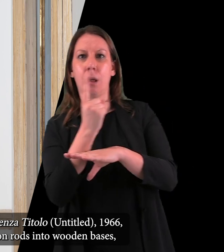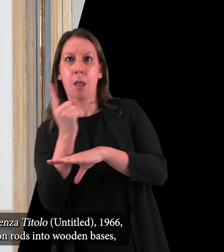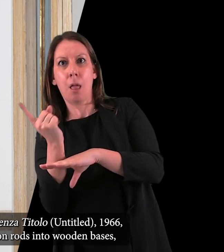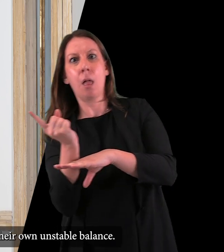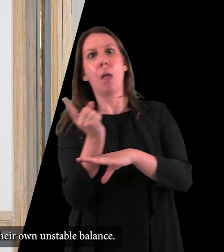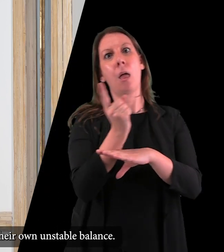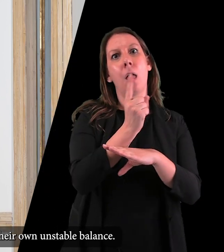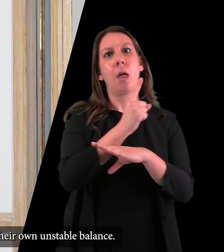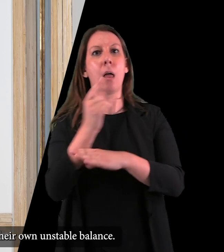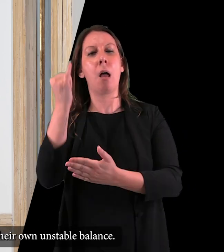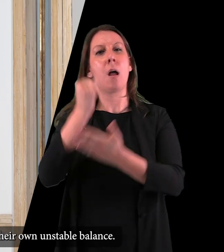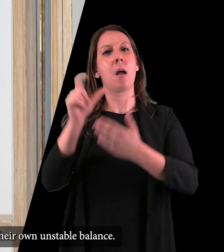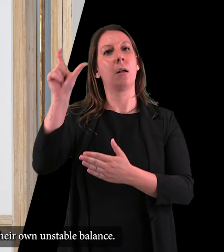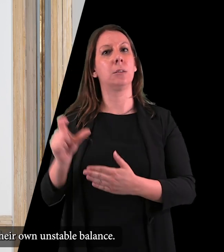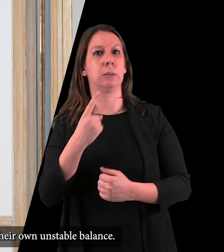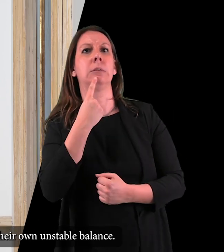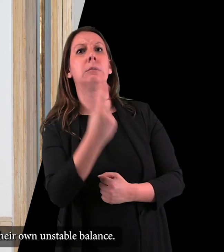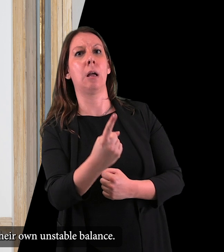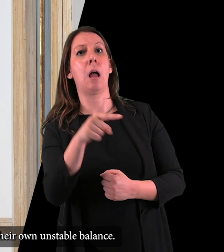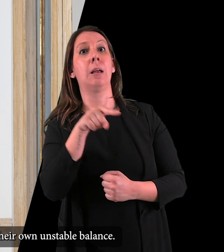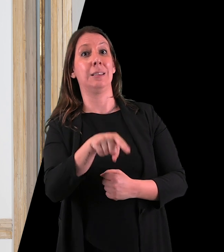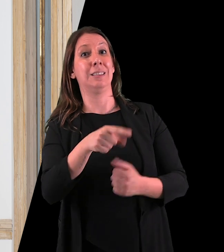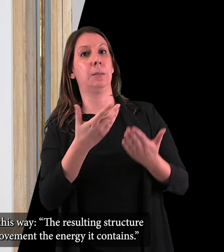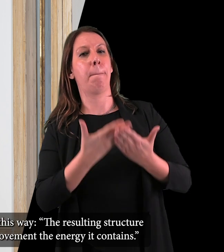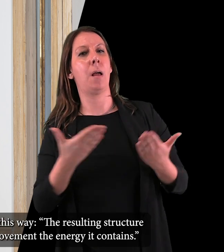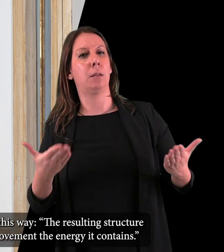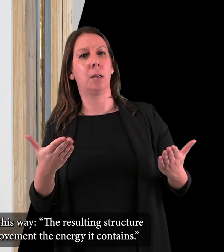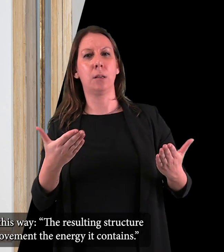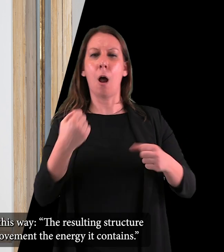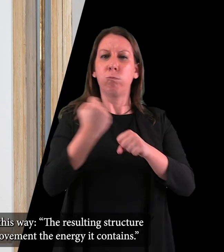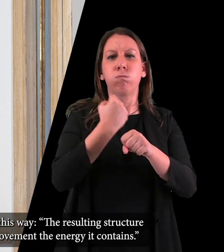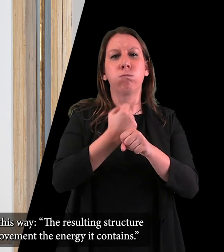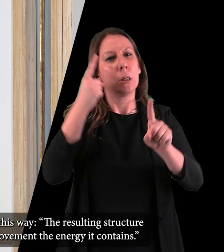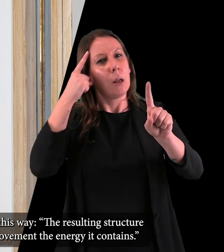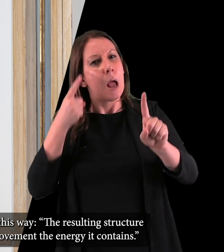letting them find their own unstable balance